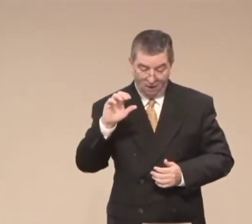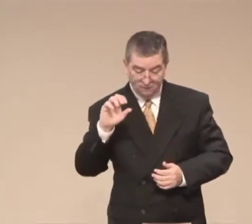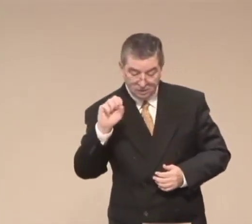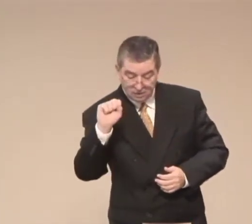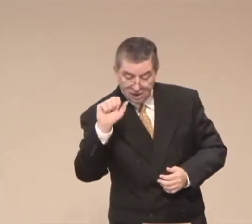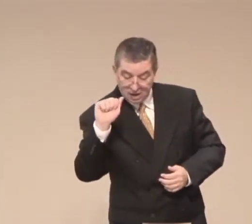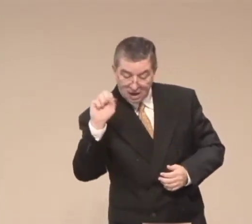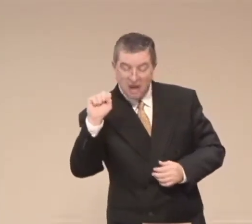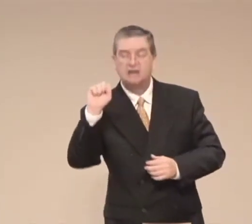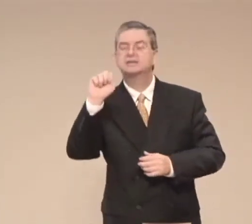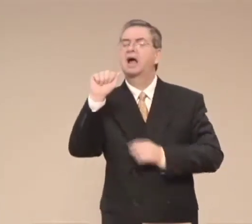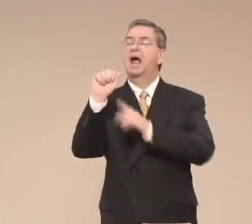thousand she-asses.